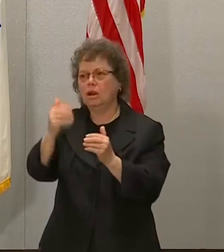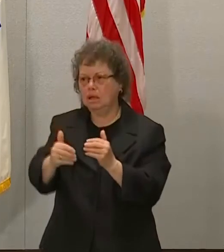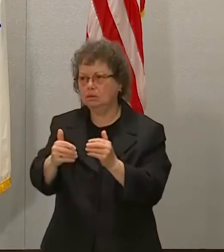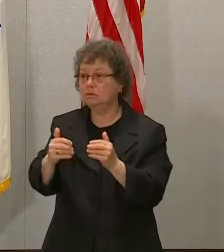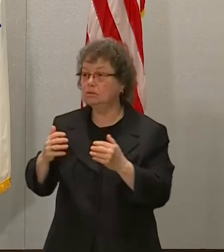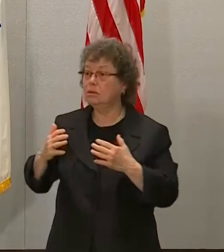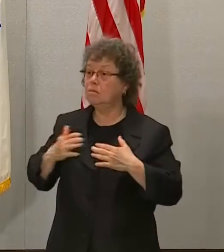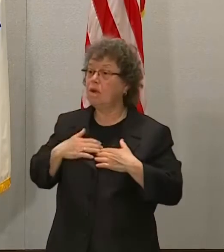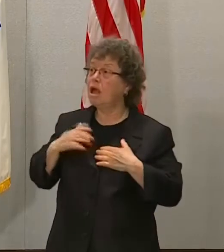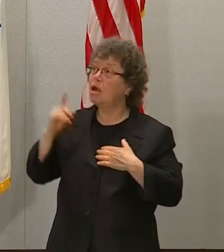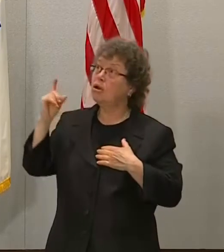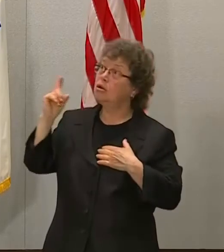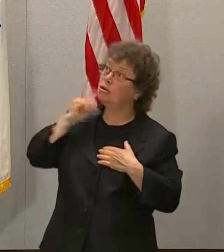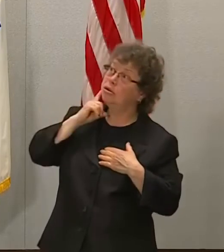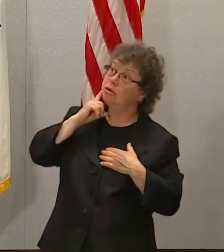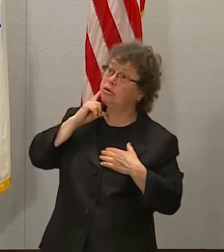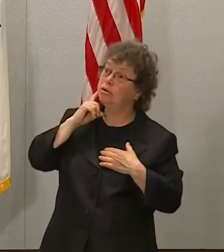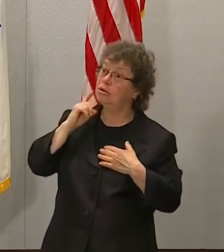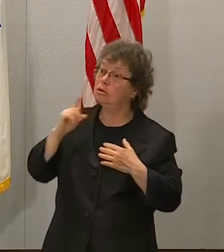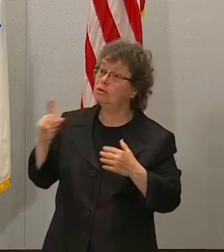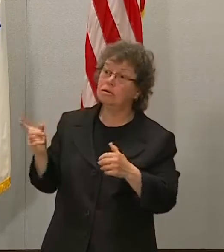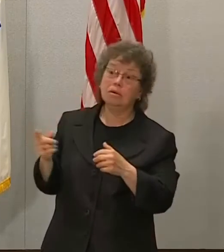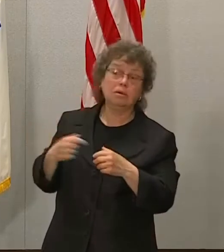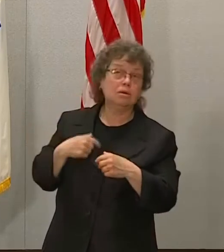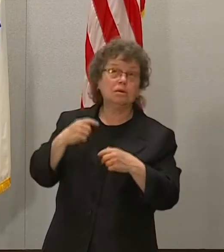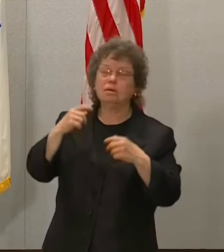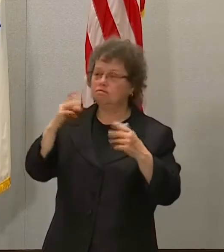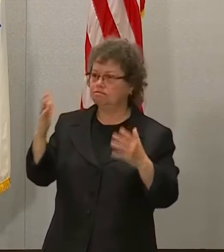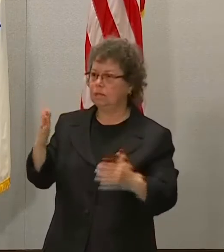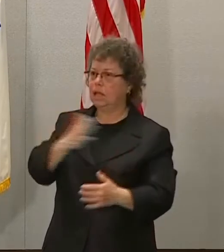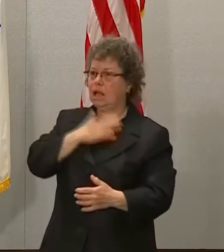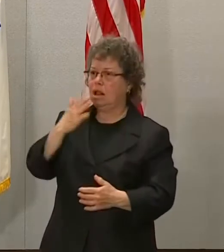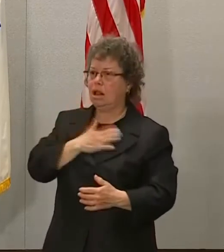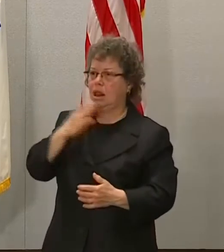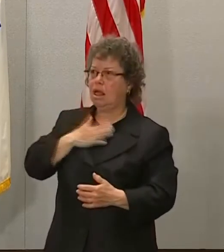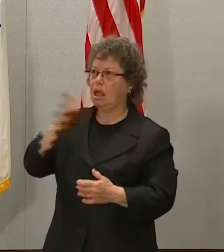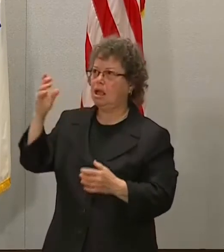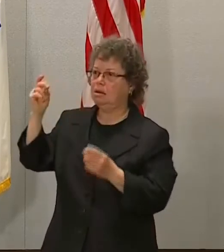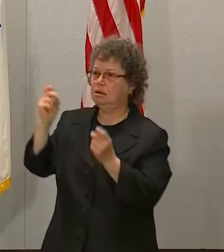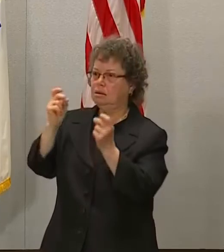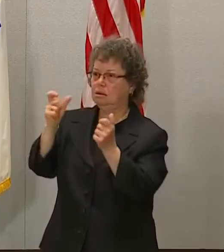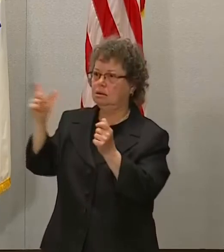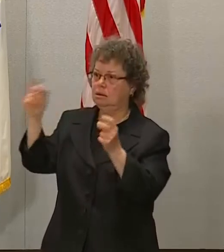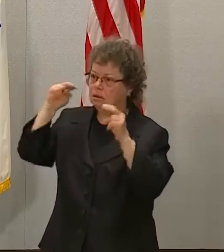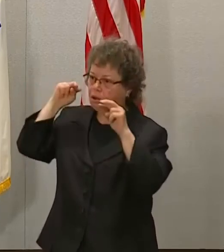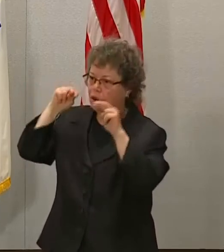was, I'm glad they're taking a look at this based on the available data.